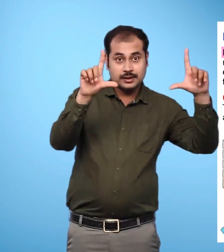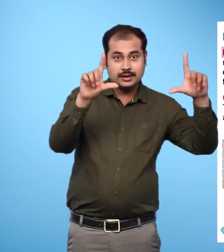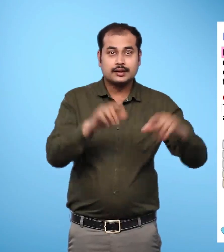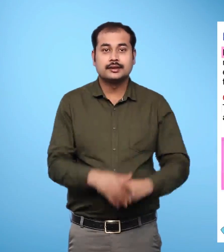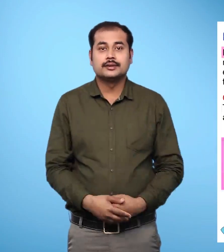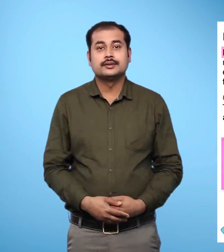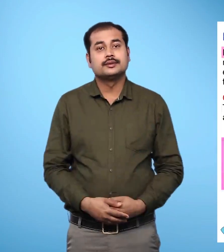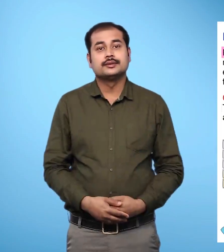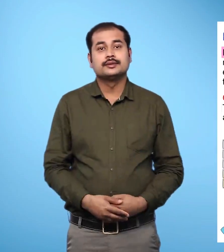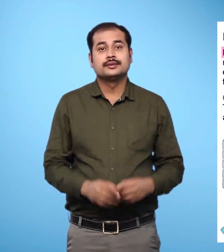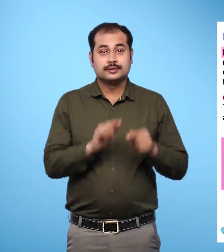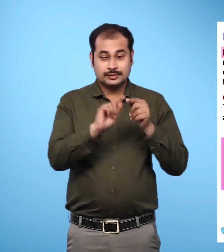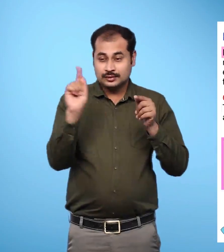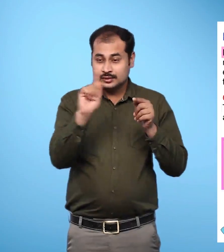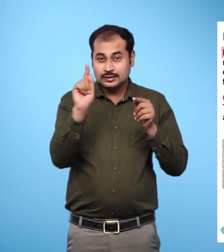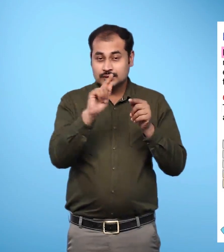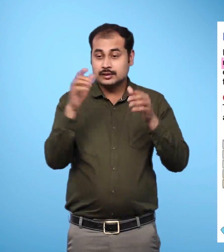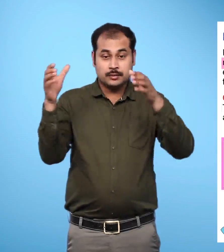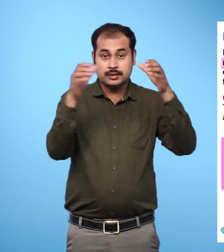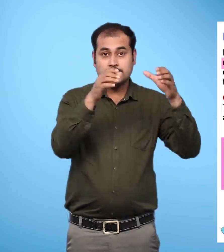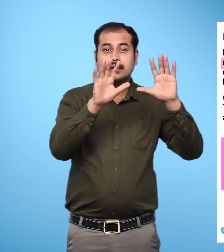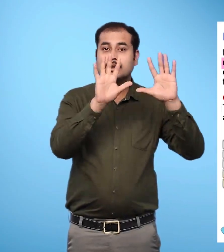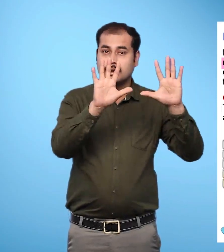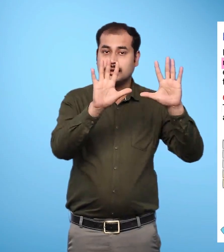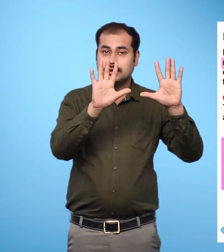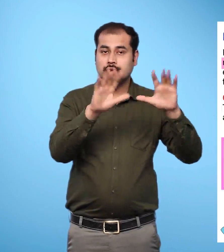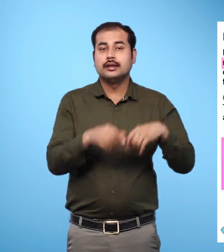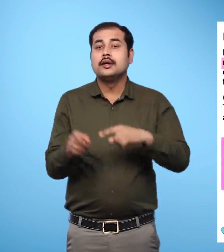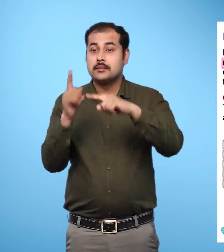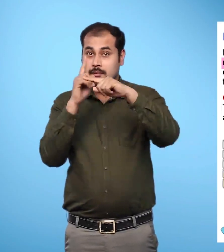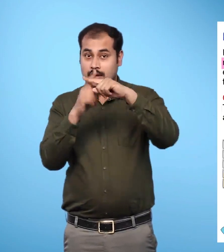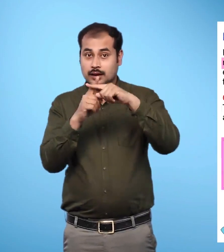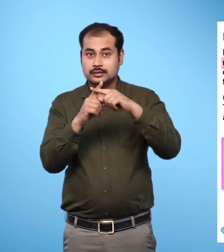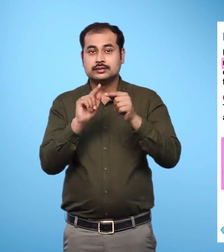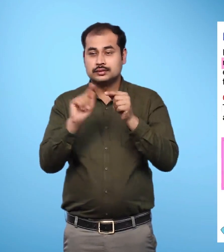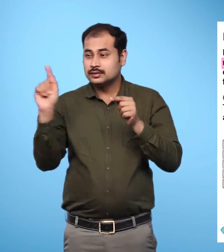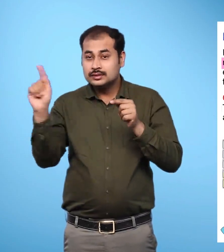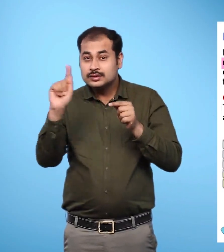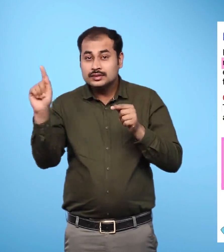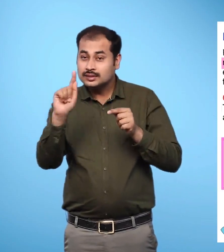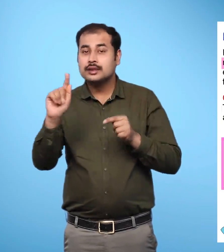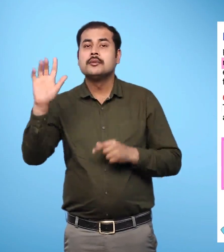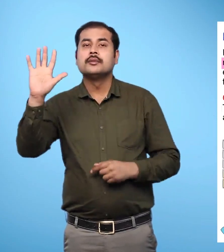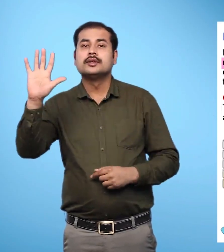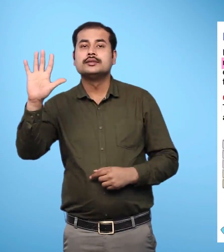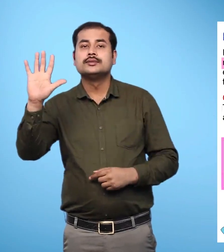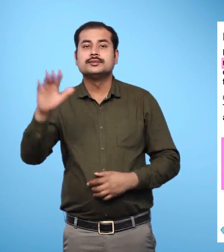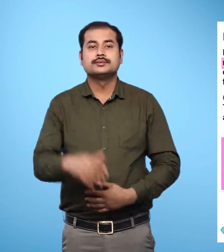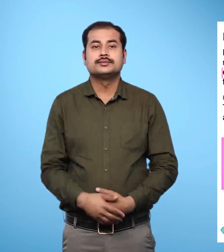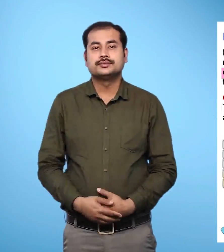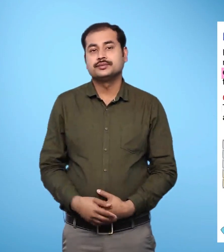shows a bundle of 10 matchsticks plus 5 matchsticks. After the